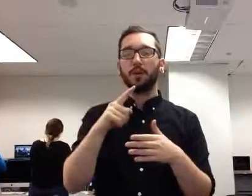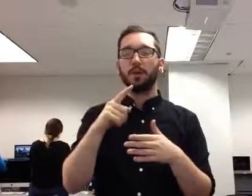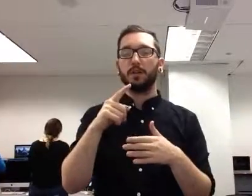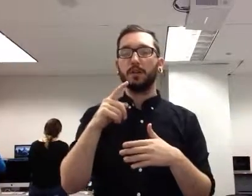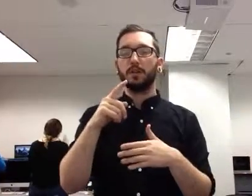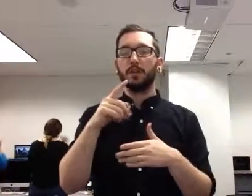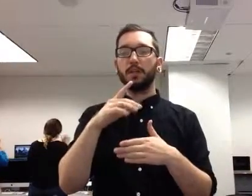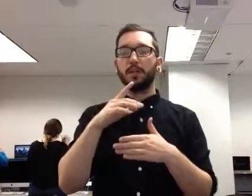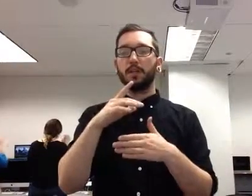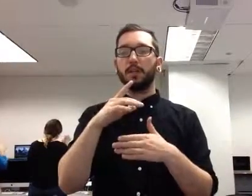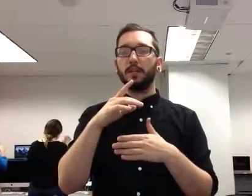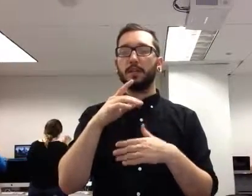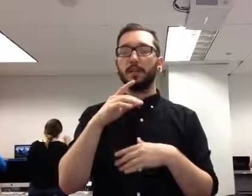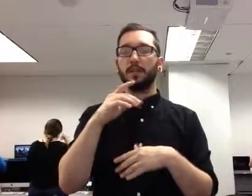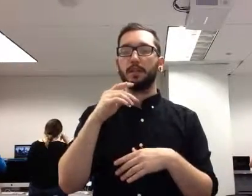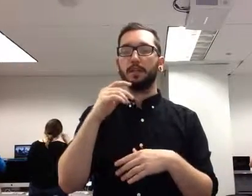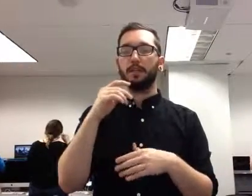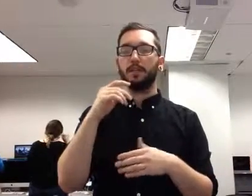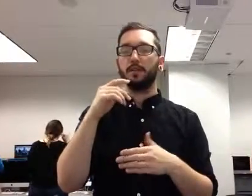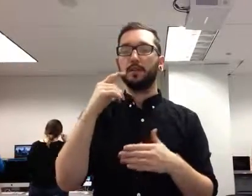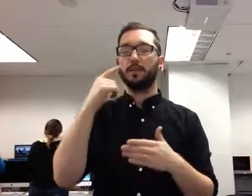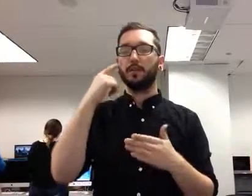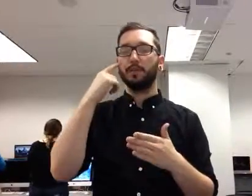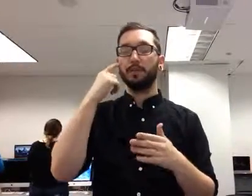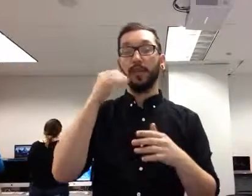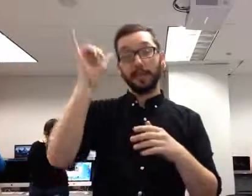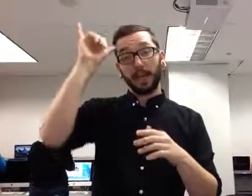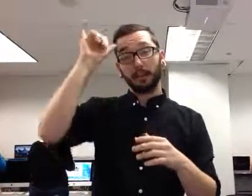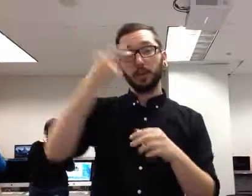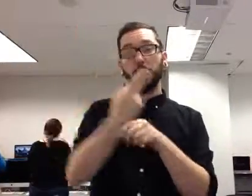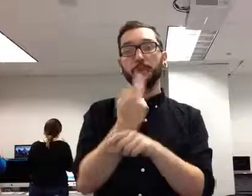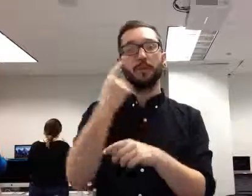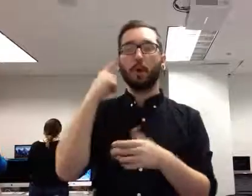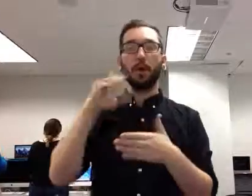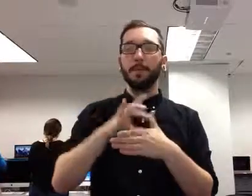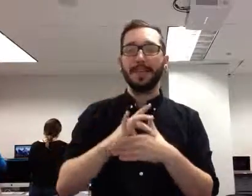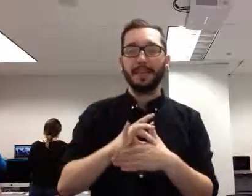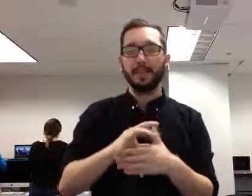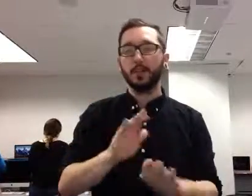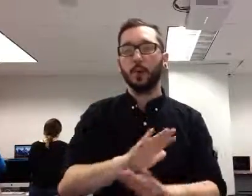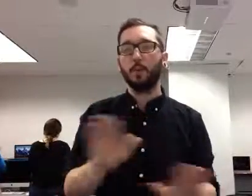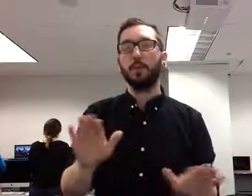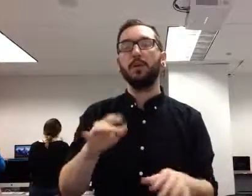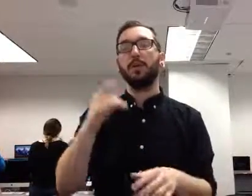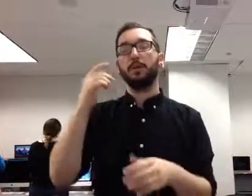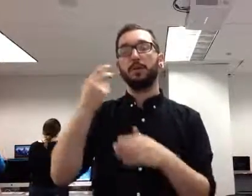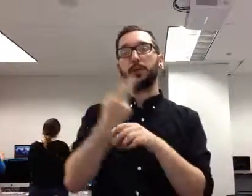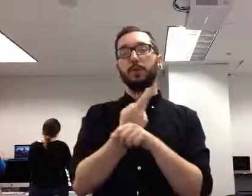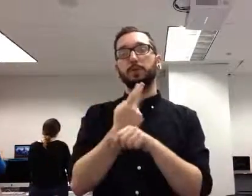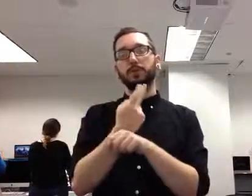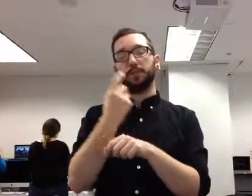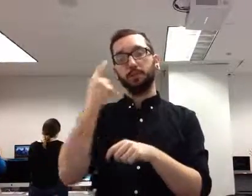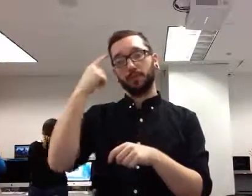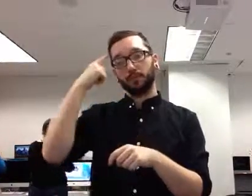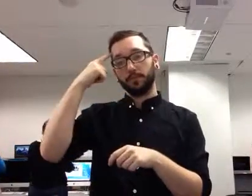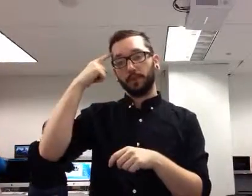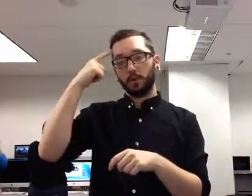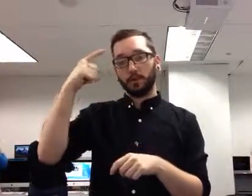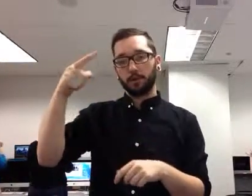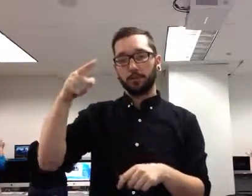for... not so much for meat, which was rare. Even today, if you go to the Commonwealth in the United States, if you had